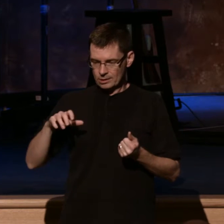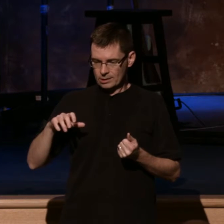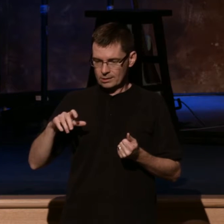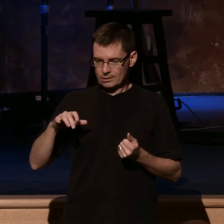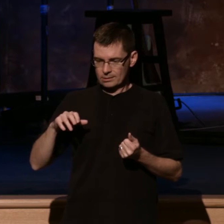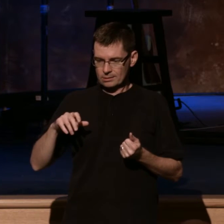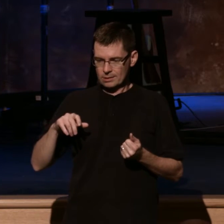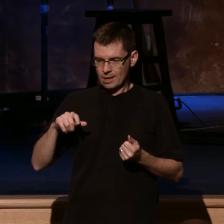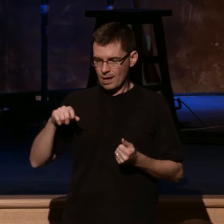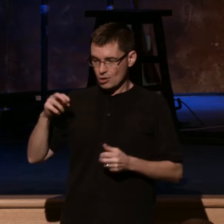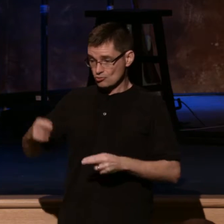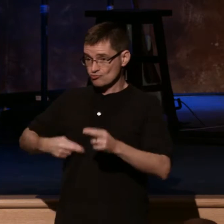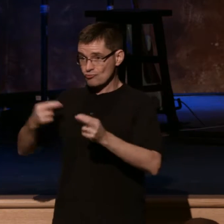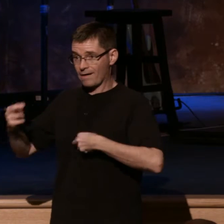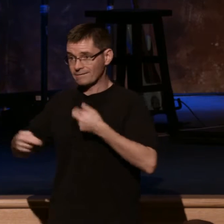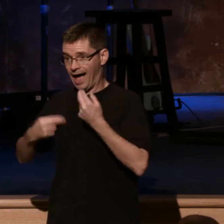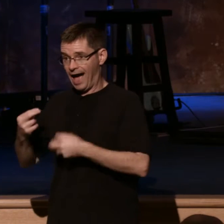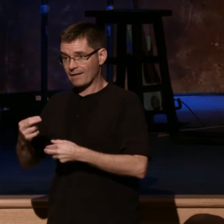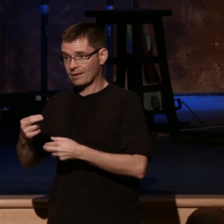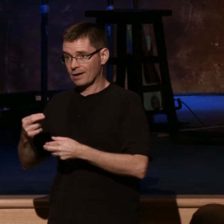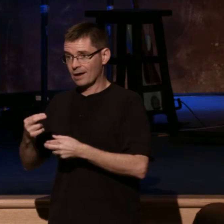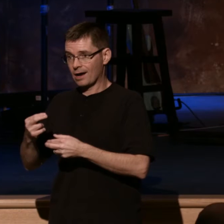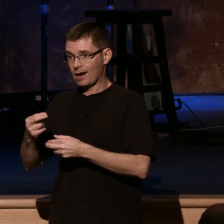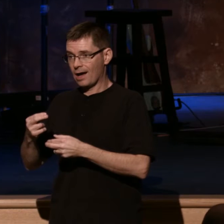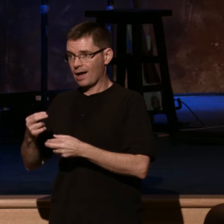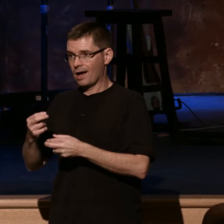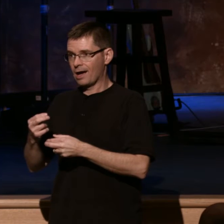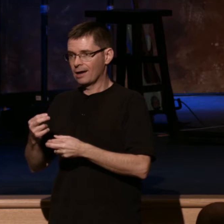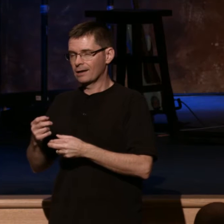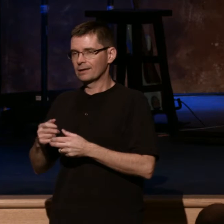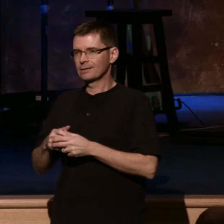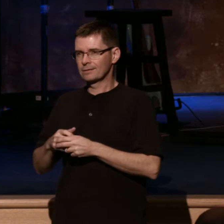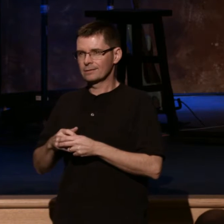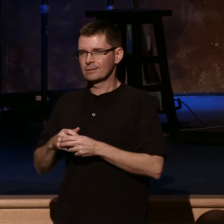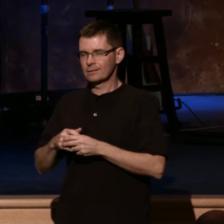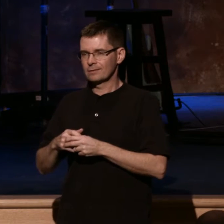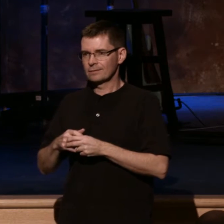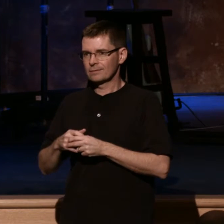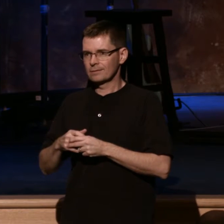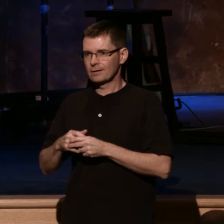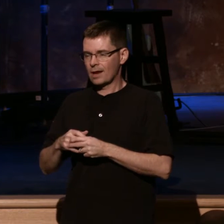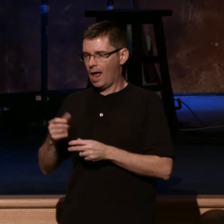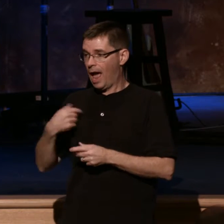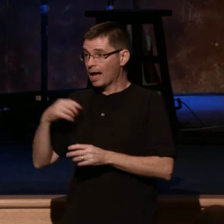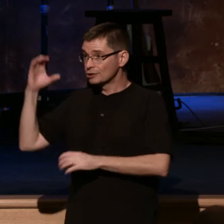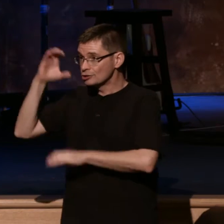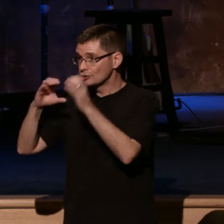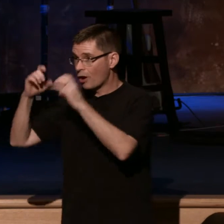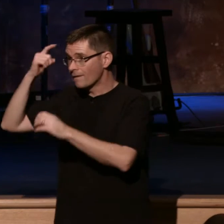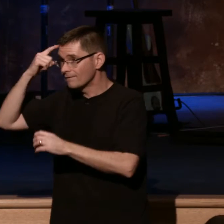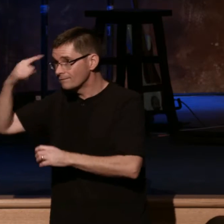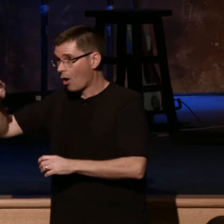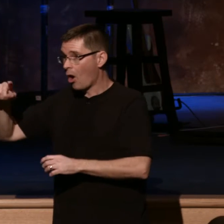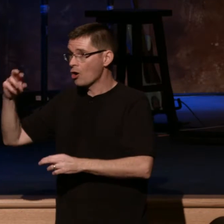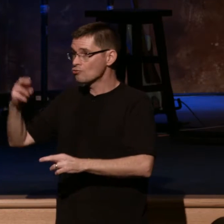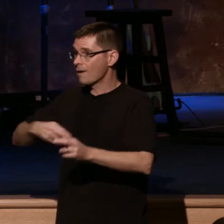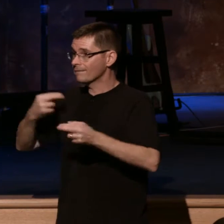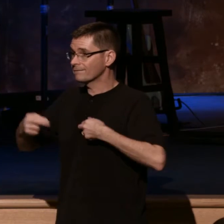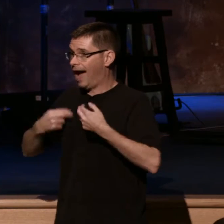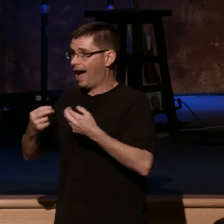God for revival. There is a difference between seeking revival from God and seeking God for revival.